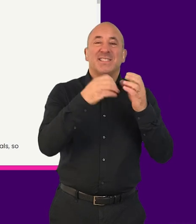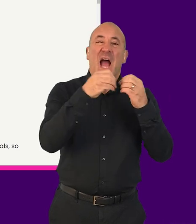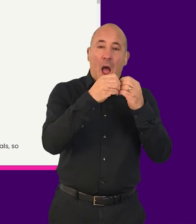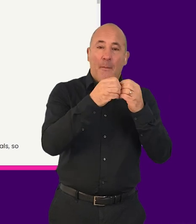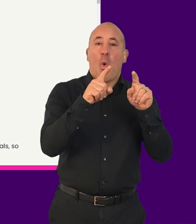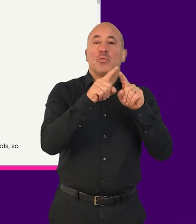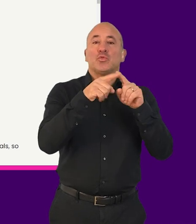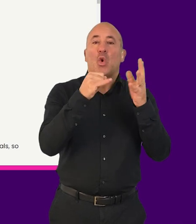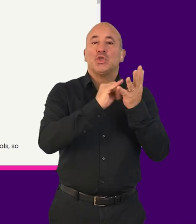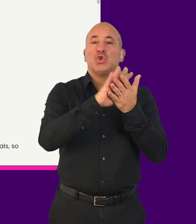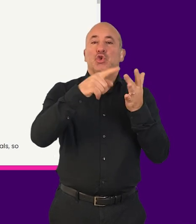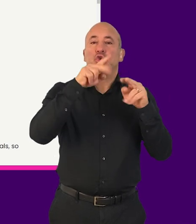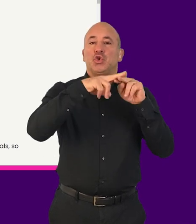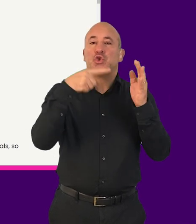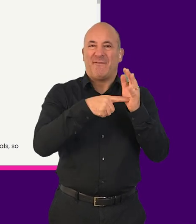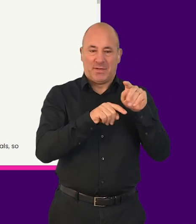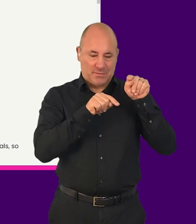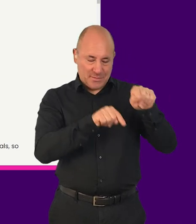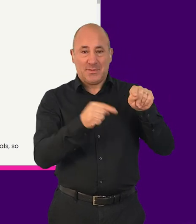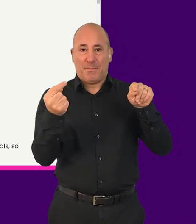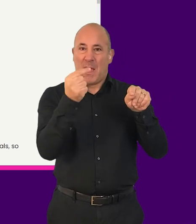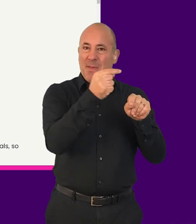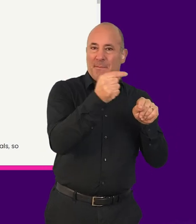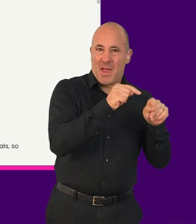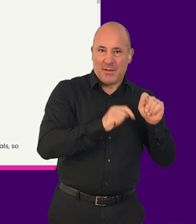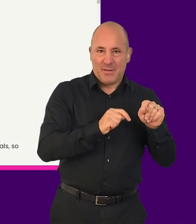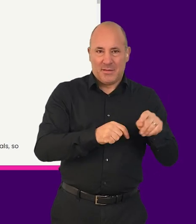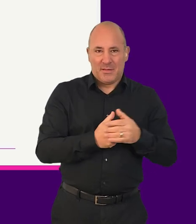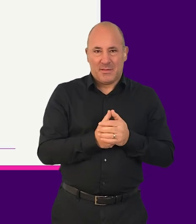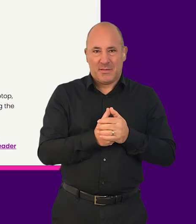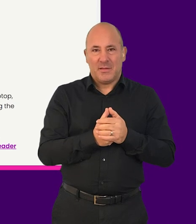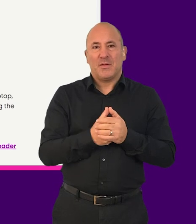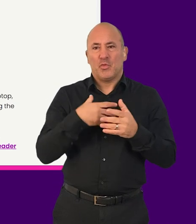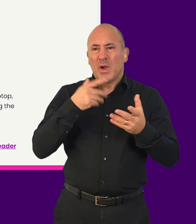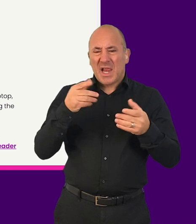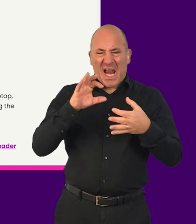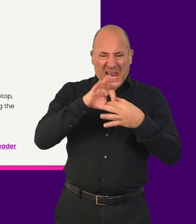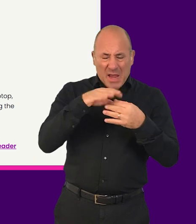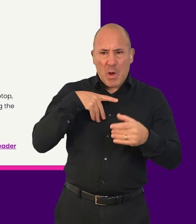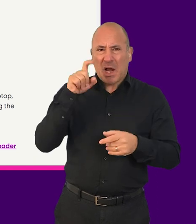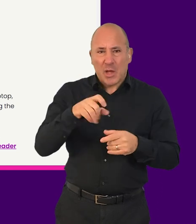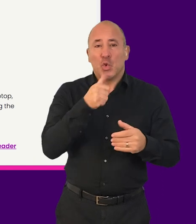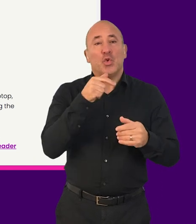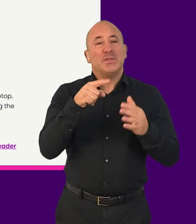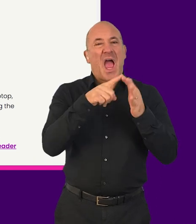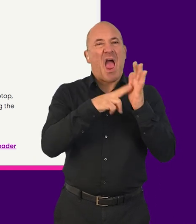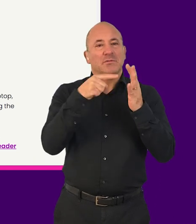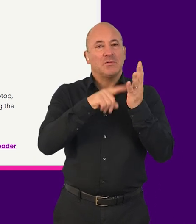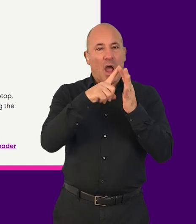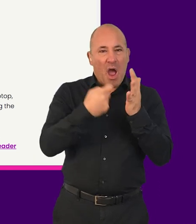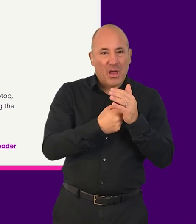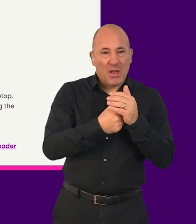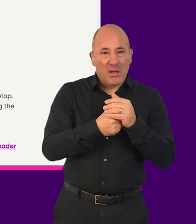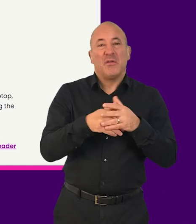you use shift tab. Enter is used to activate links. Enter or space,